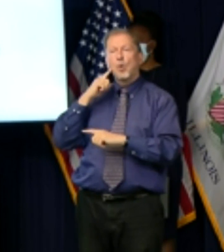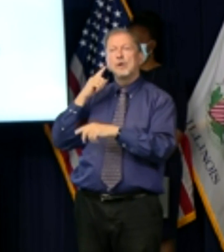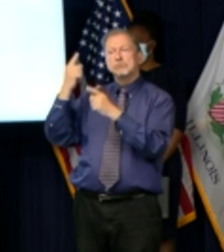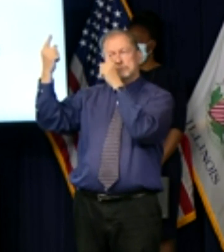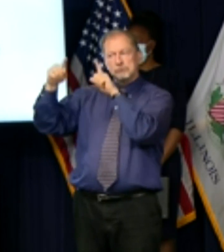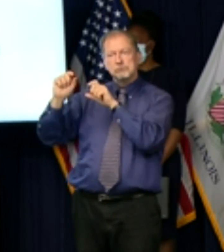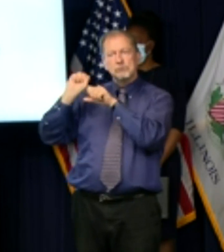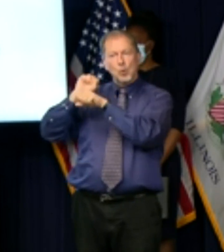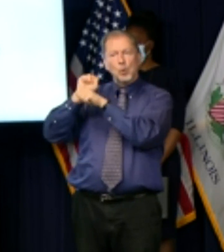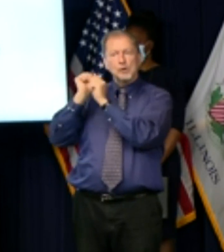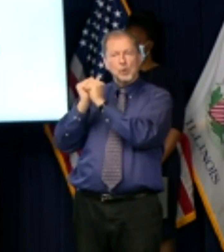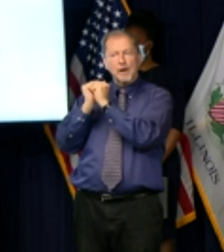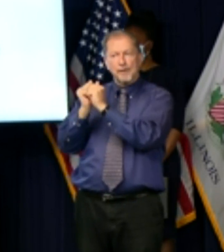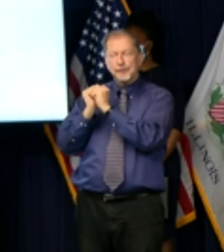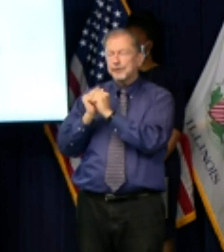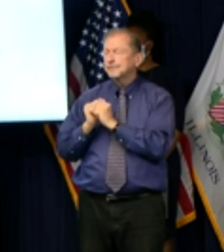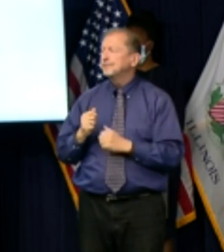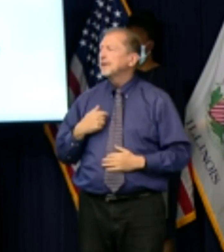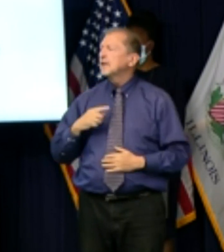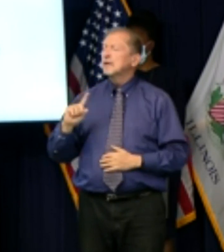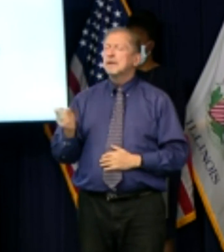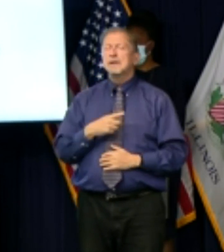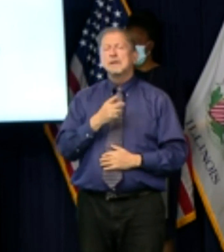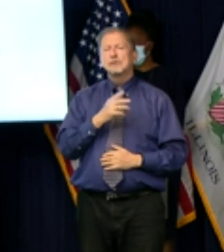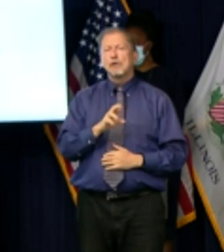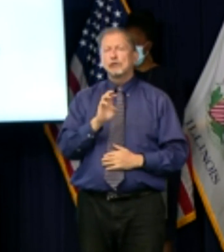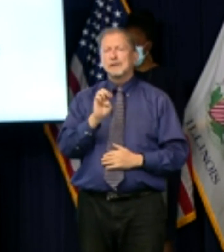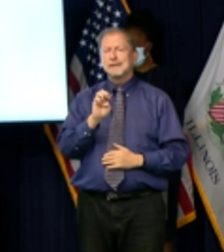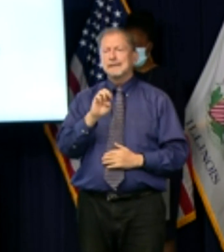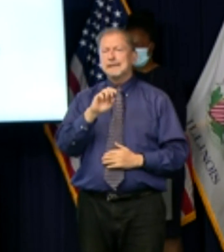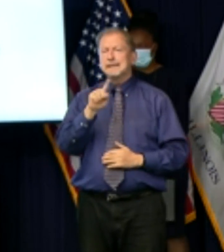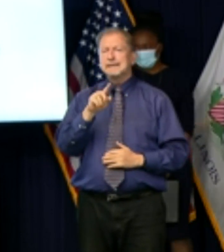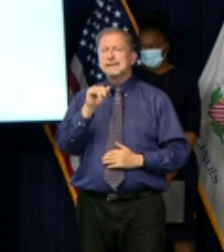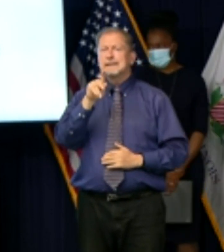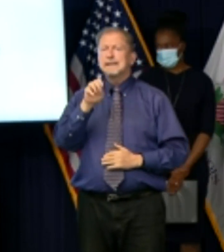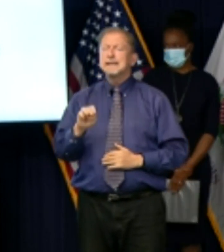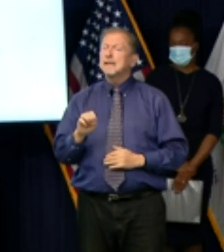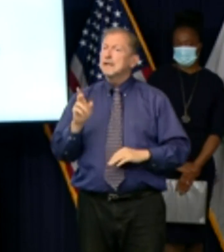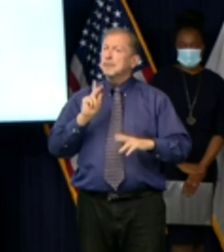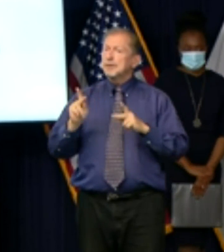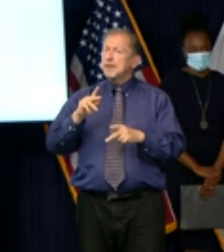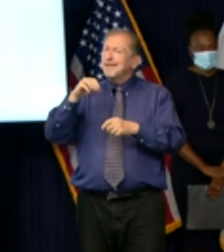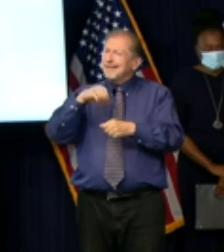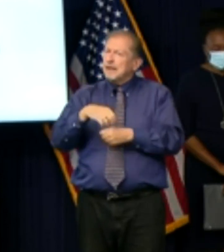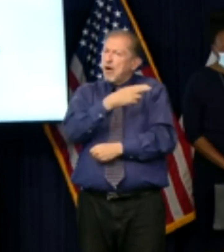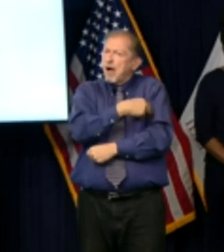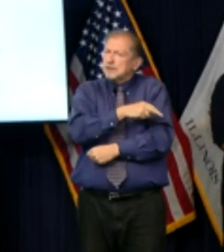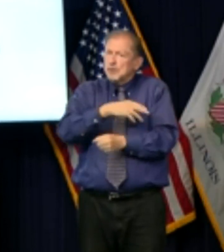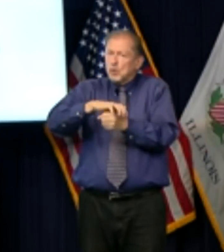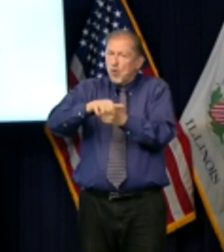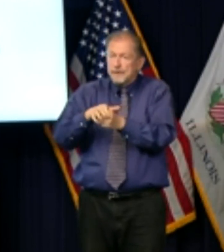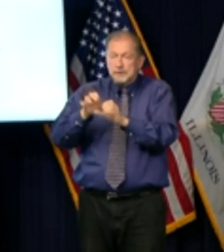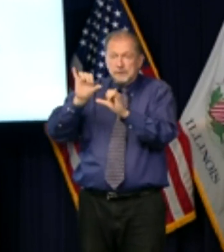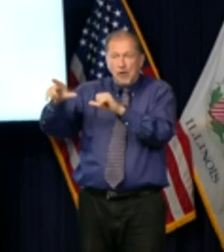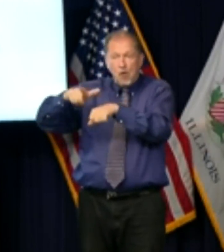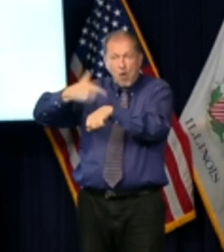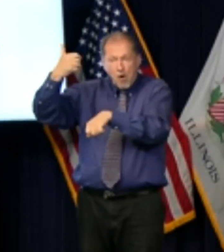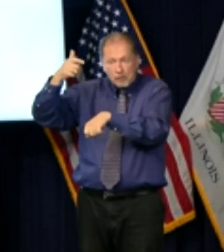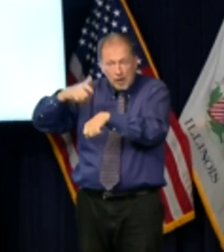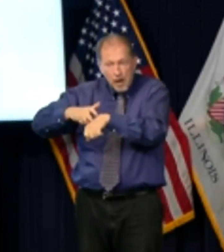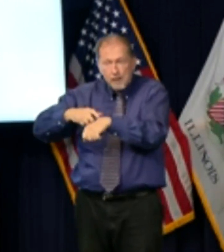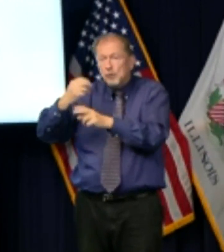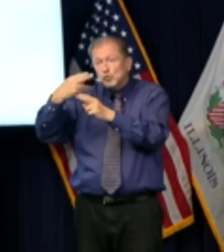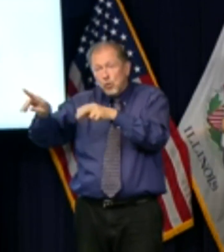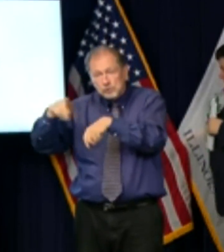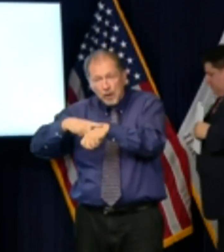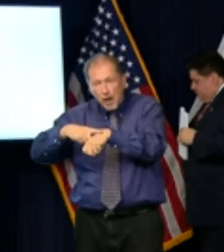dr zike with regards to hospitalizations are we seeing long stays in the hospital shorter hospitalizations or are people spending about the same time in